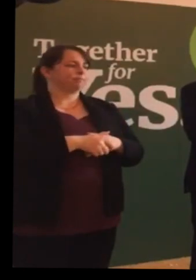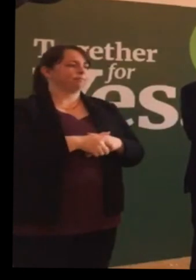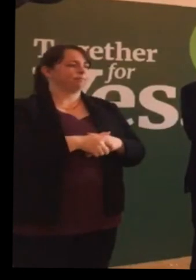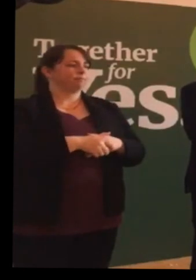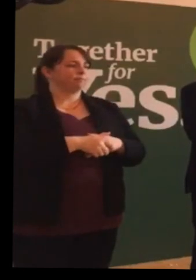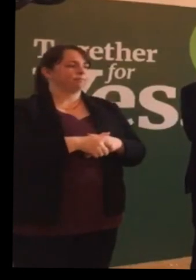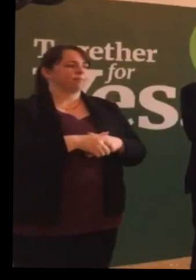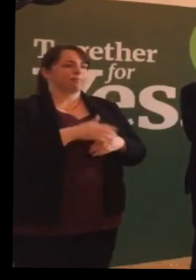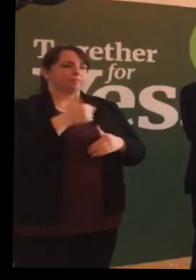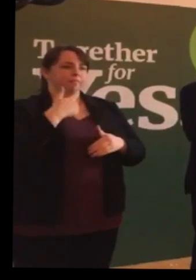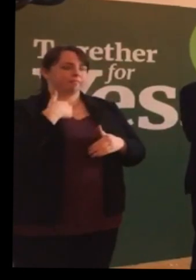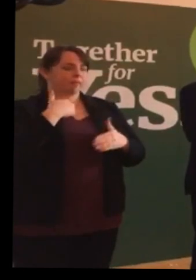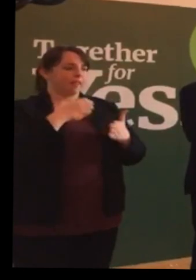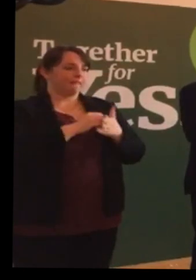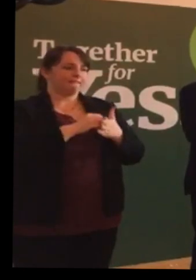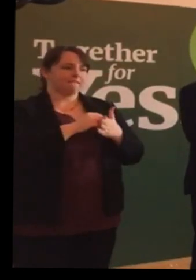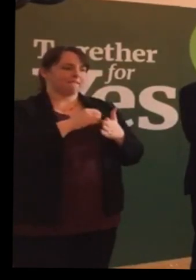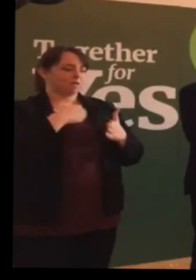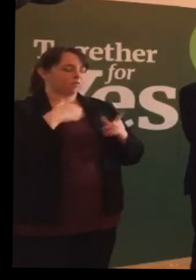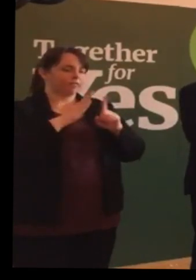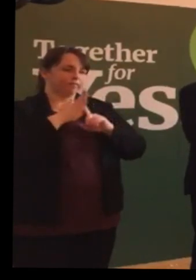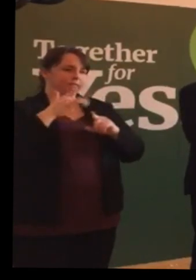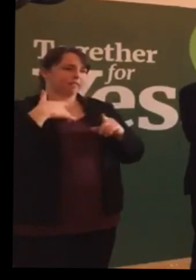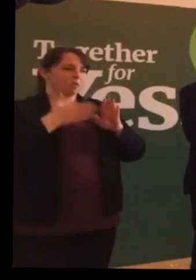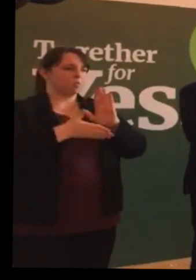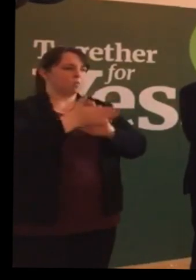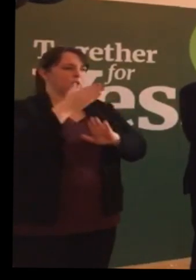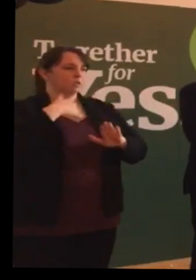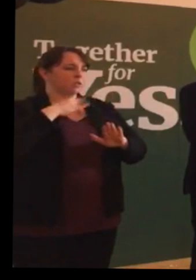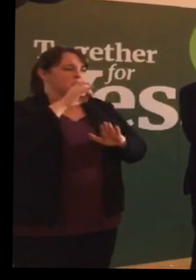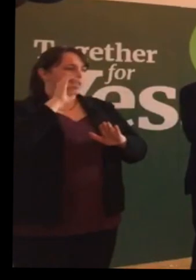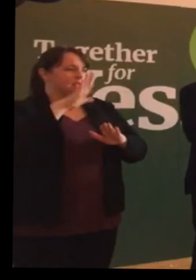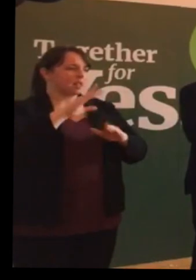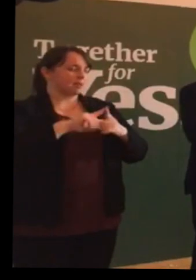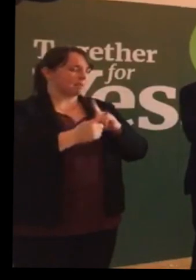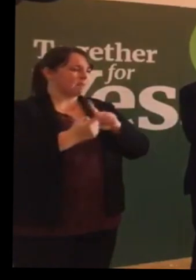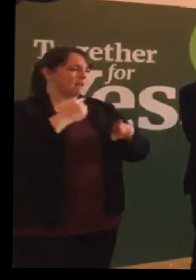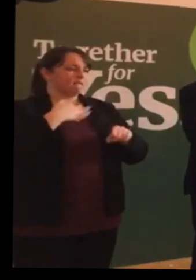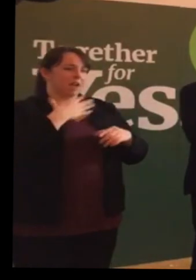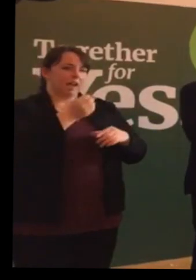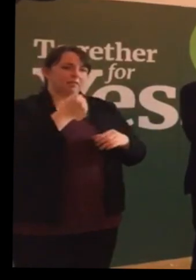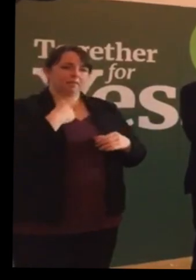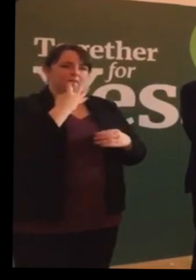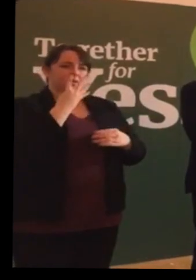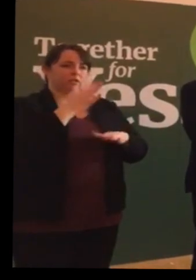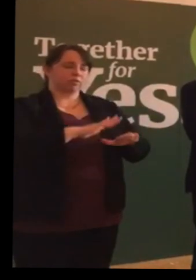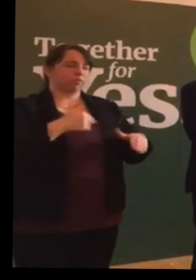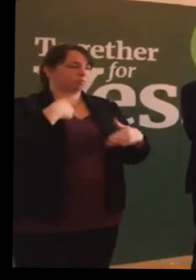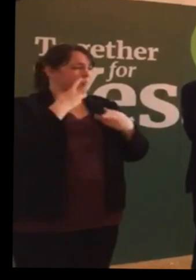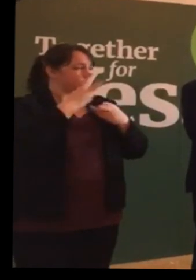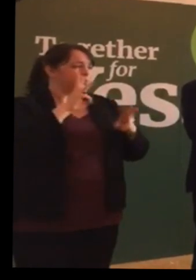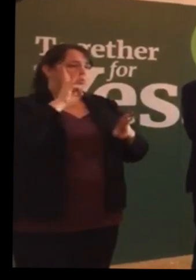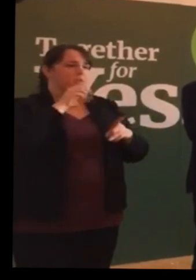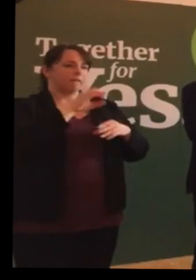We went to hell and back to get those children. It's a journey I wouldn't wish on my worst enemy. But I would do it again in the